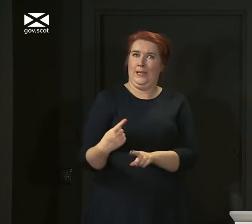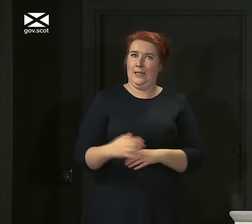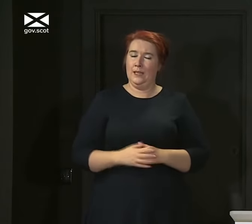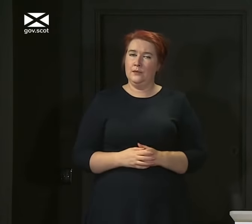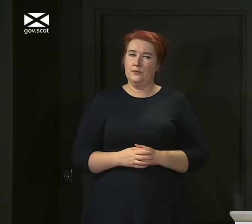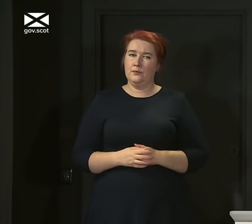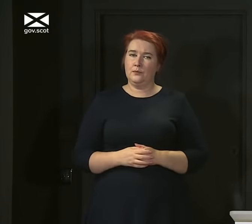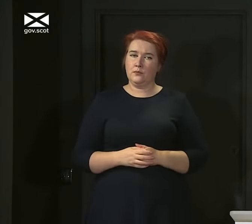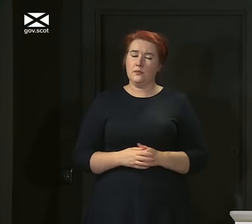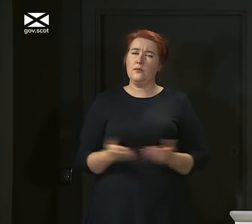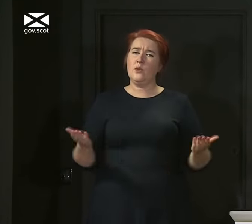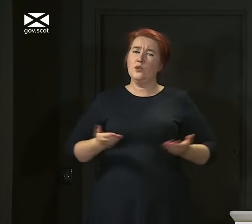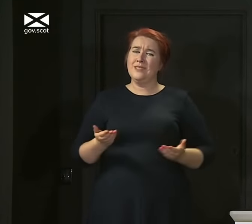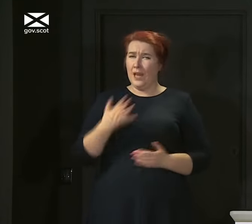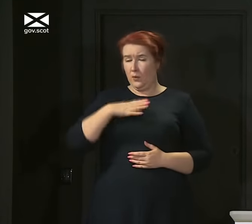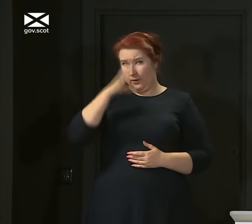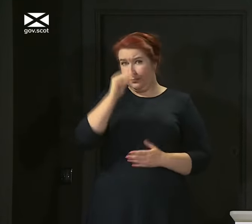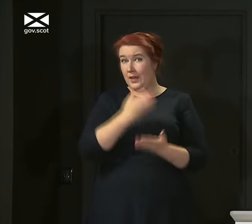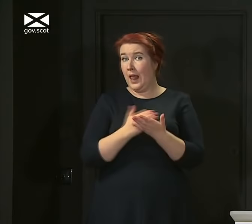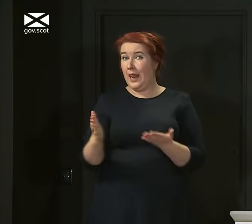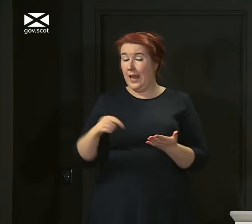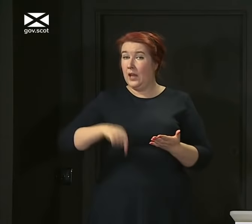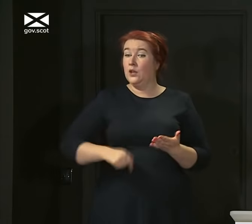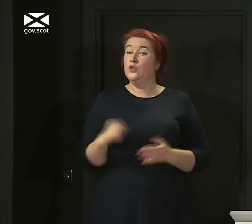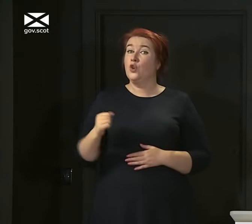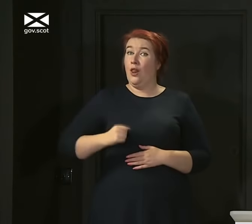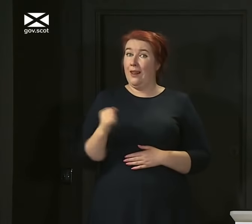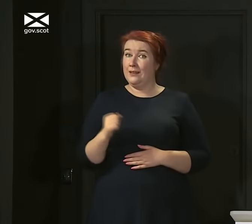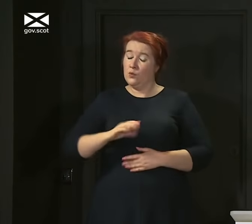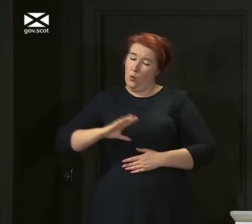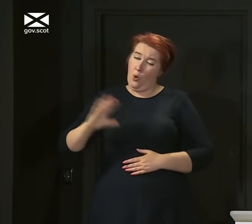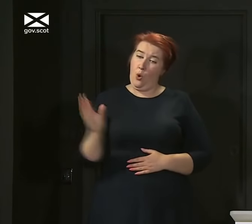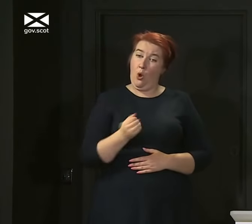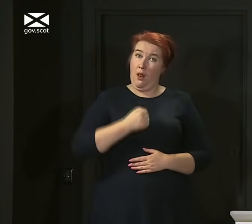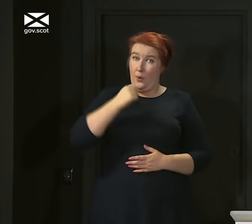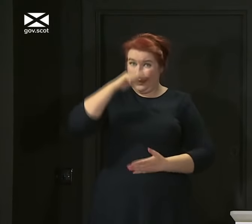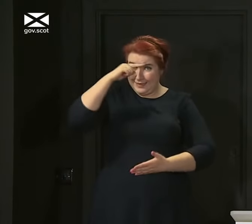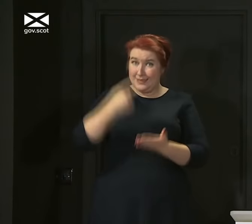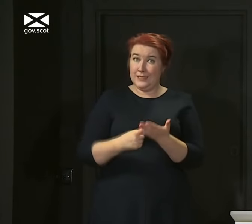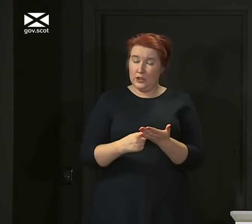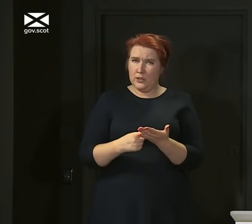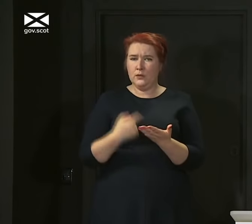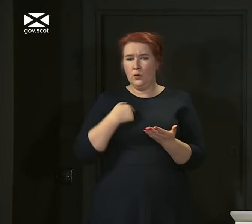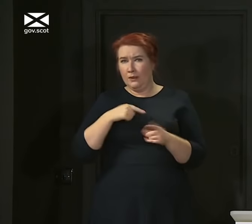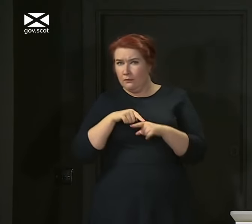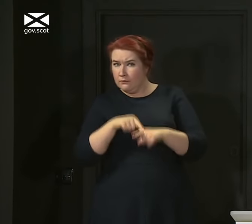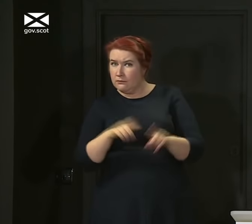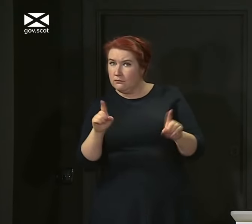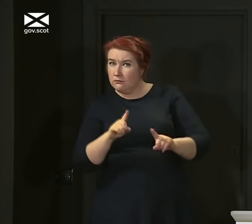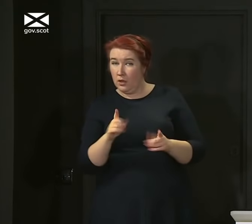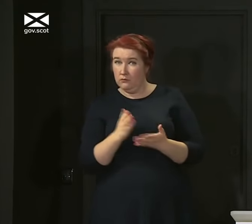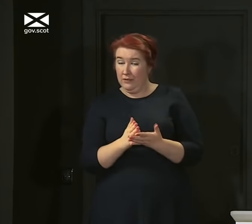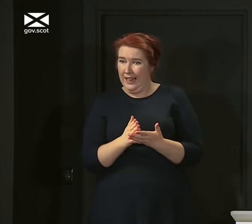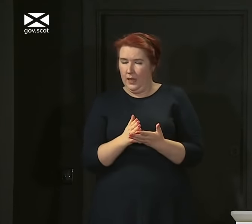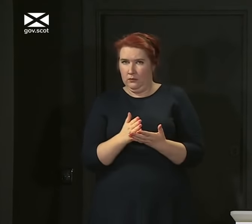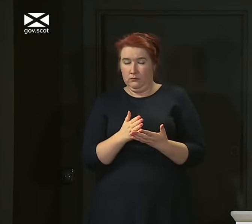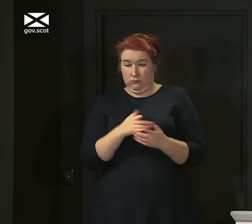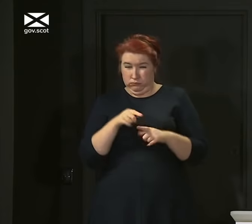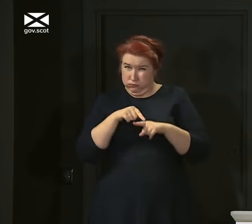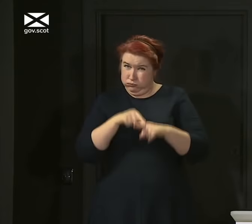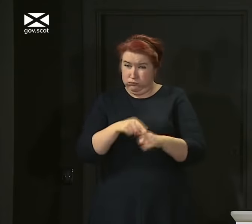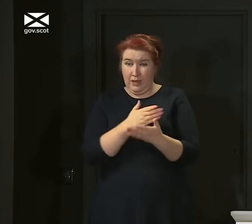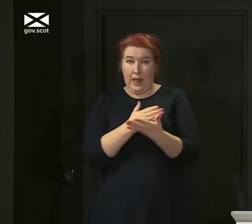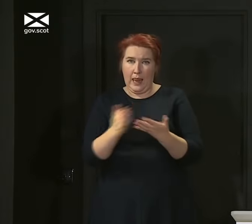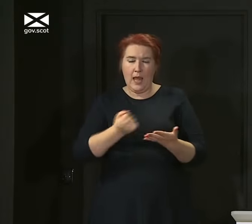I want to be very clear today that in Scotland, all of our decisions continue to be informed by, indeed driven by, our